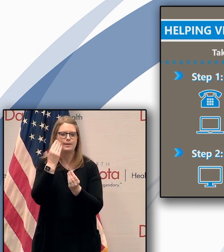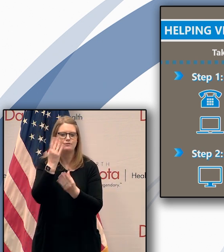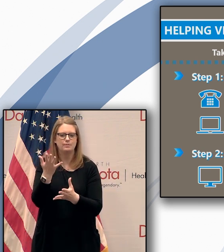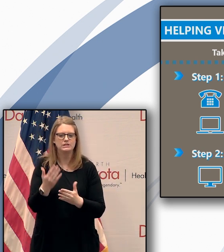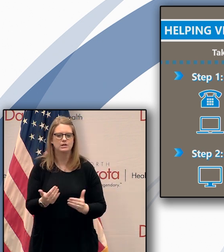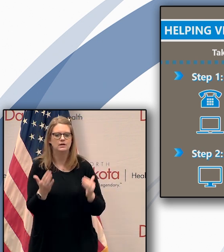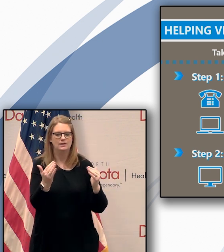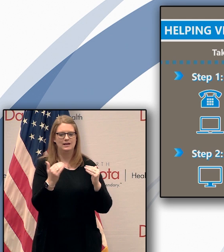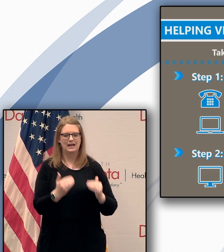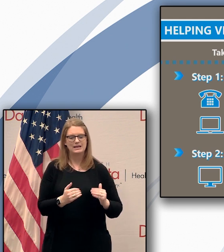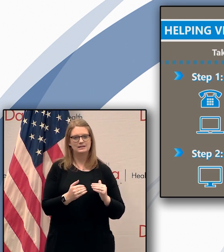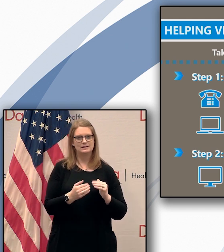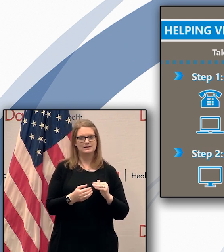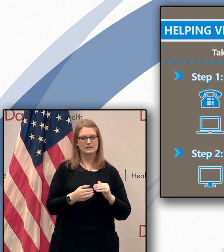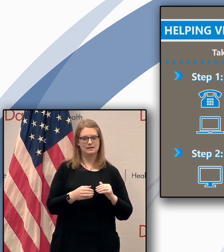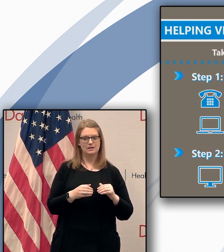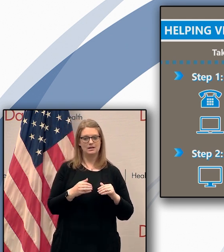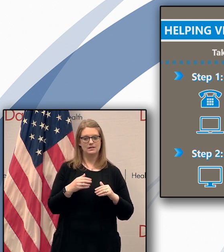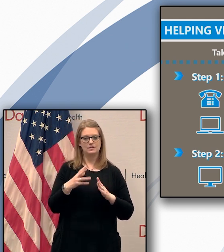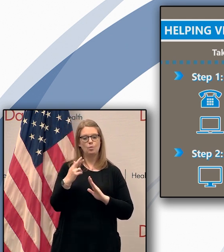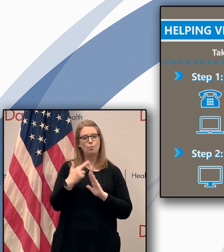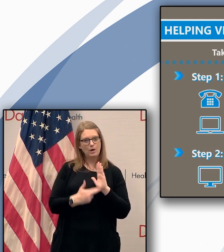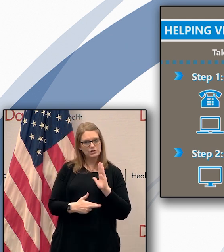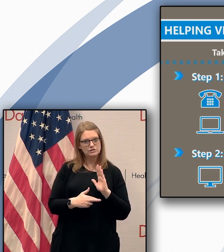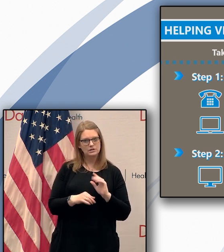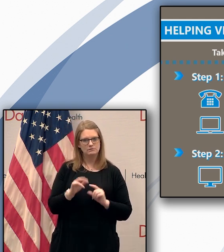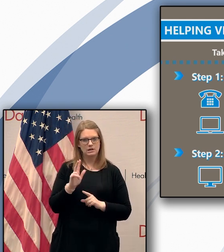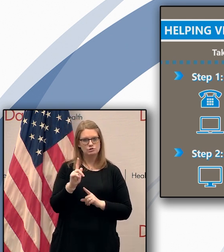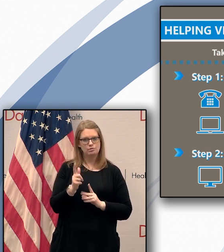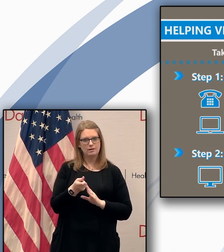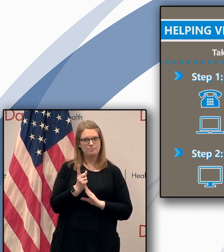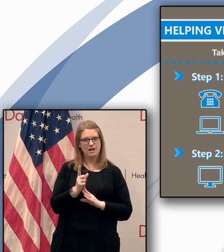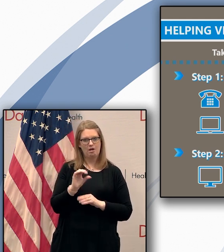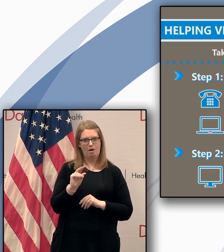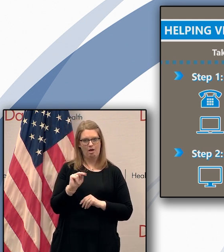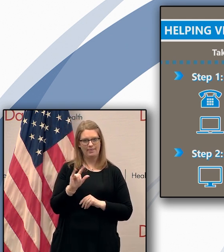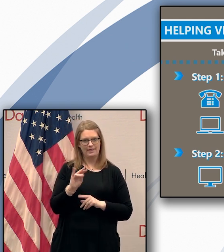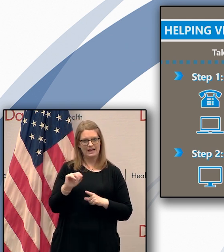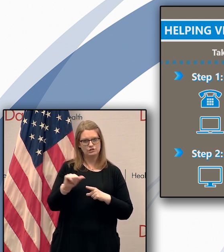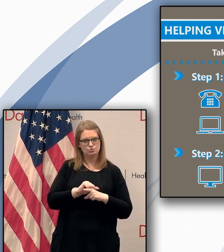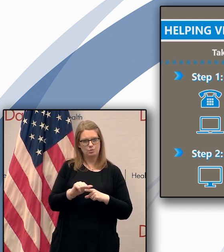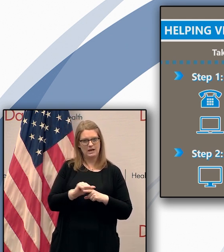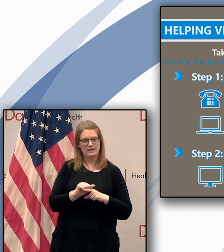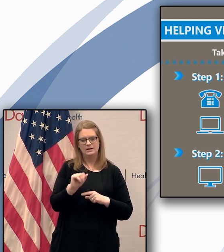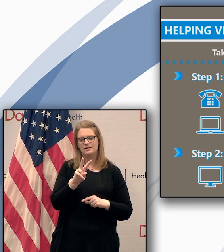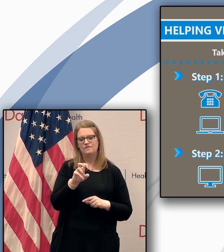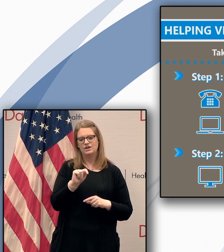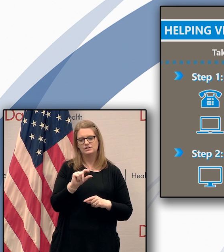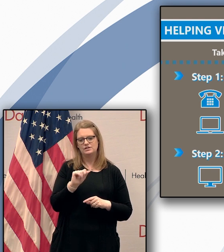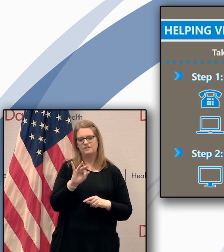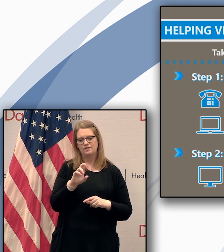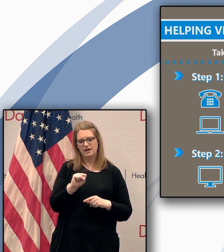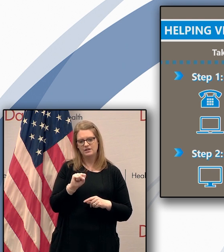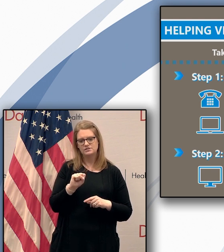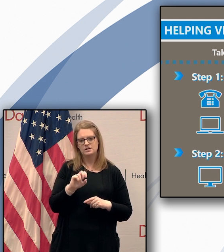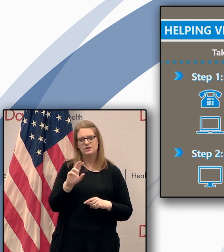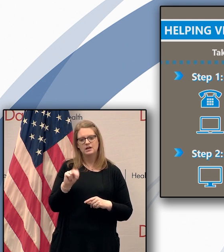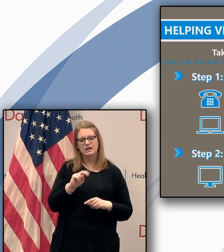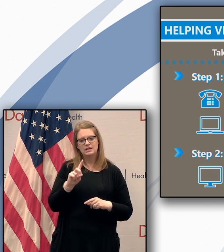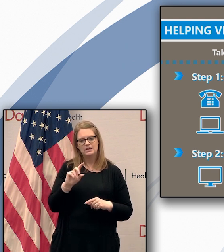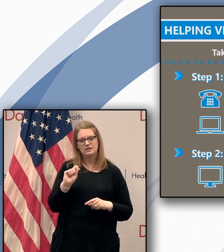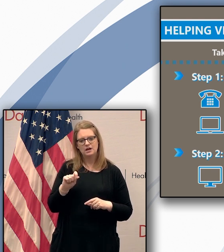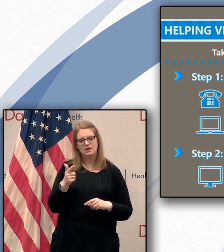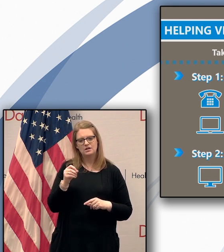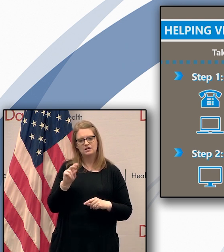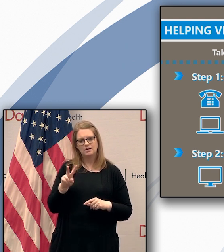Lonnie. is to register and take the 23 minute online training visit the Veterans Affairs website nd.gov slash veterans click